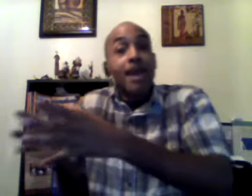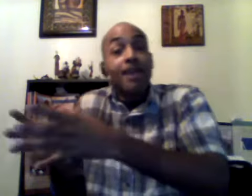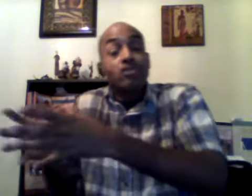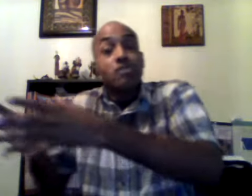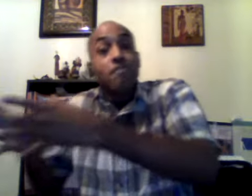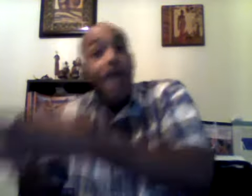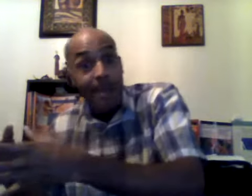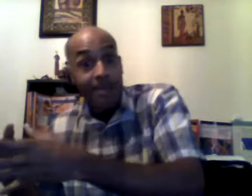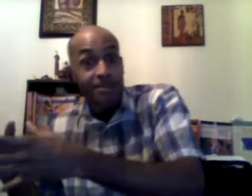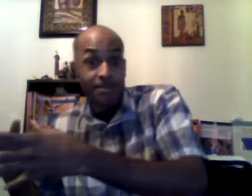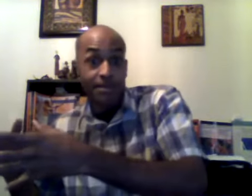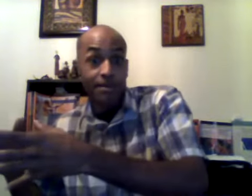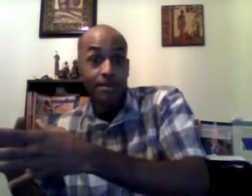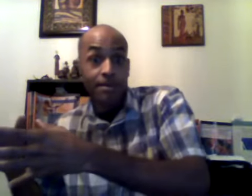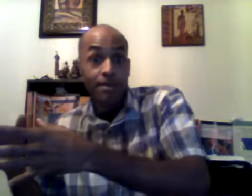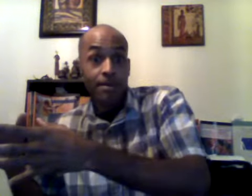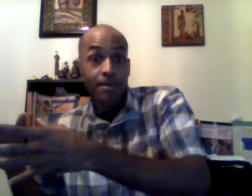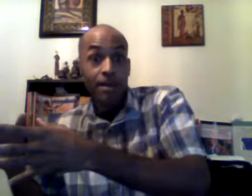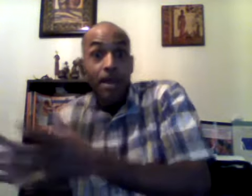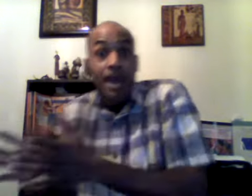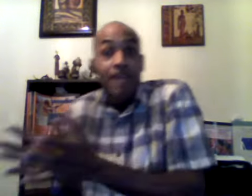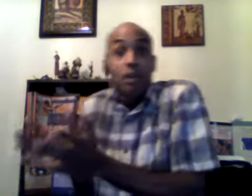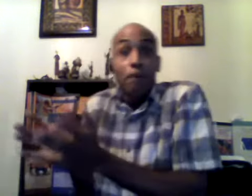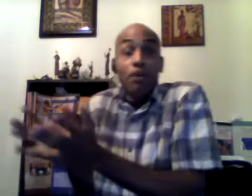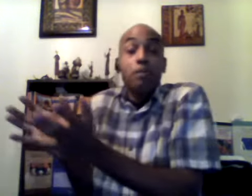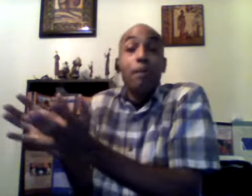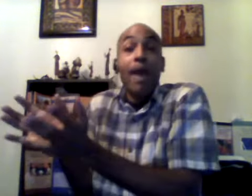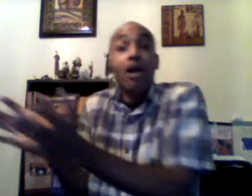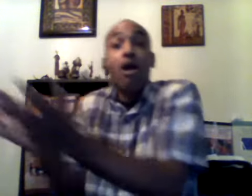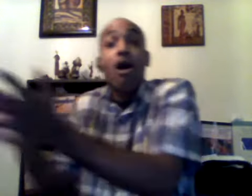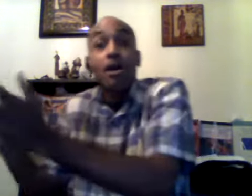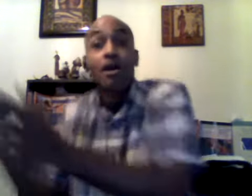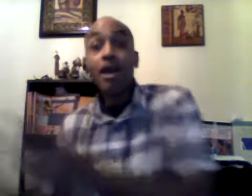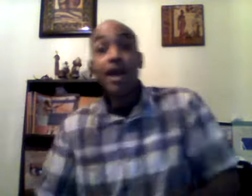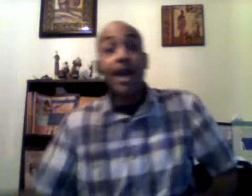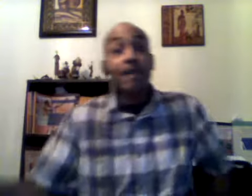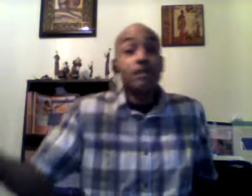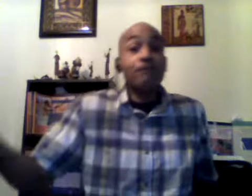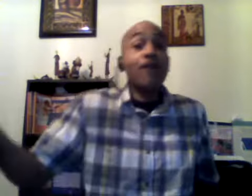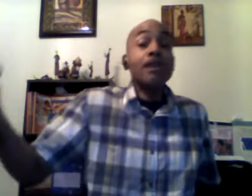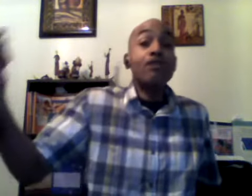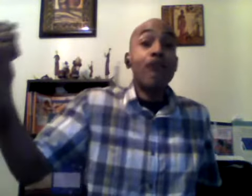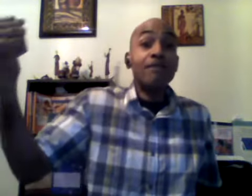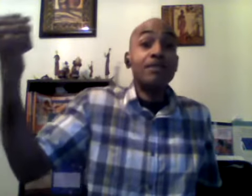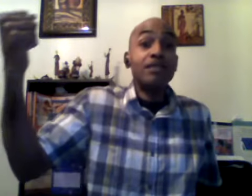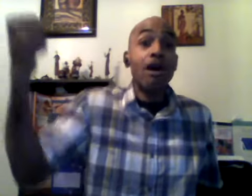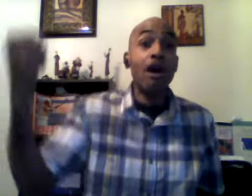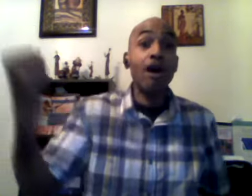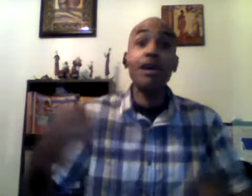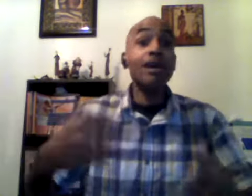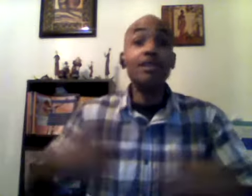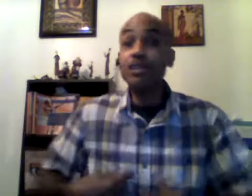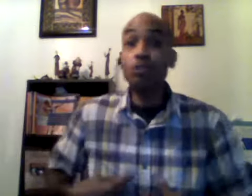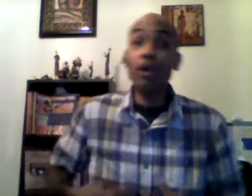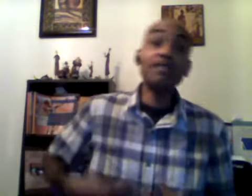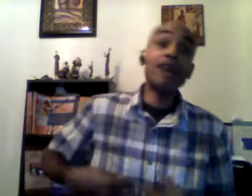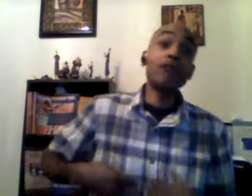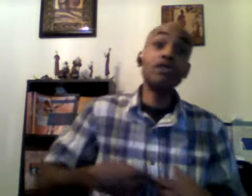extra mass it has to push back harder it has to fight gravity harder this wears out your